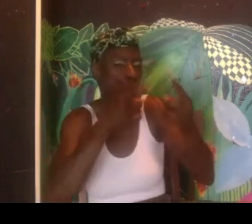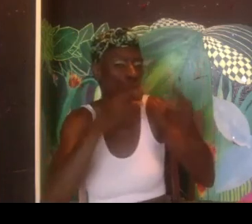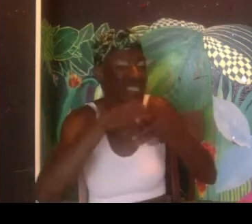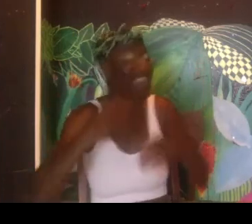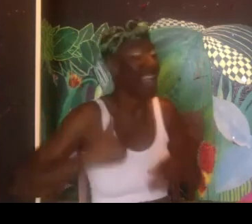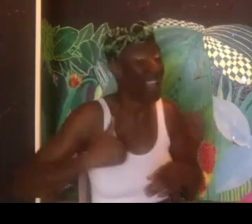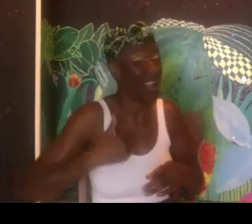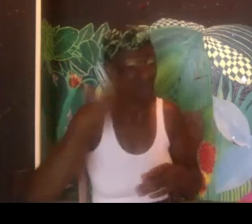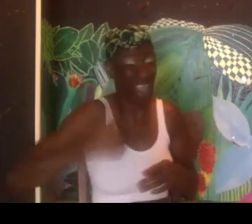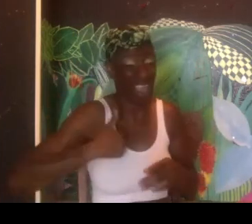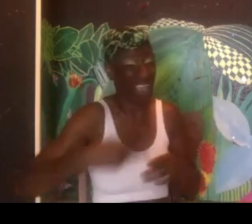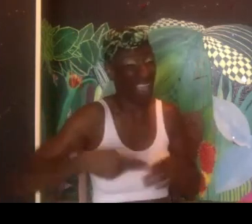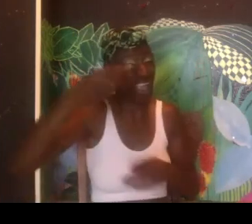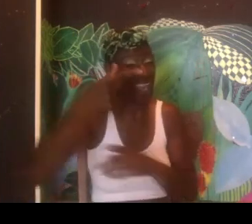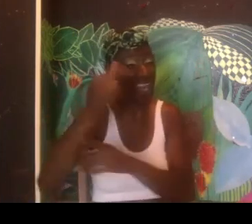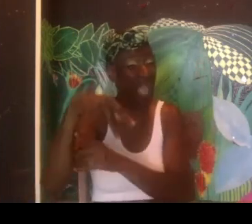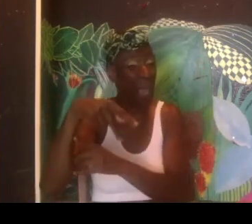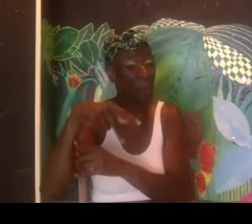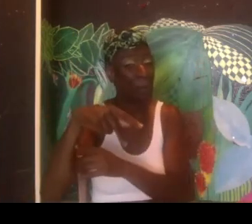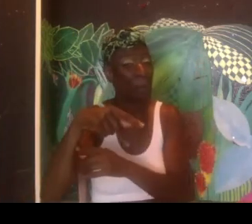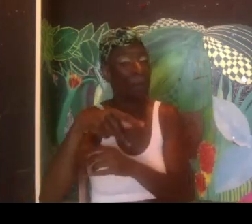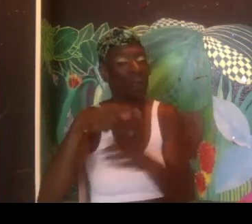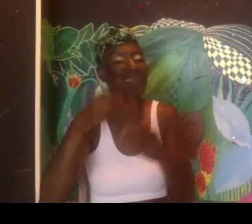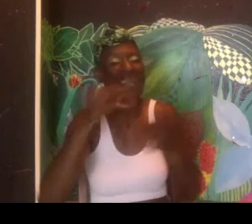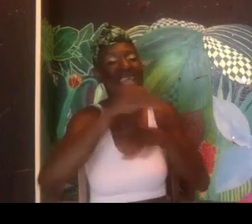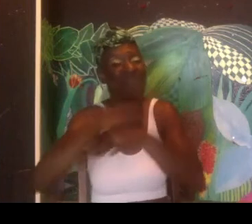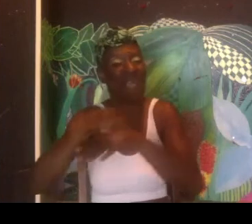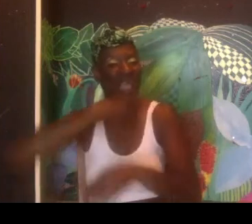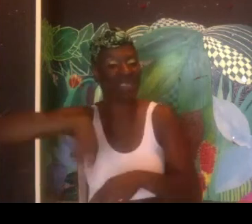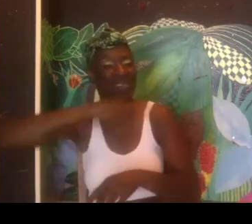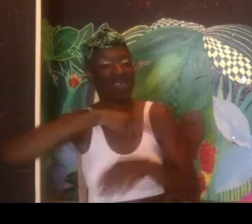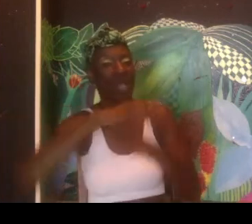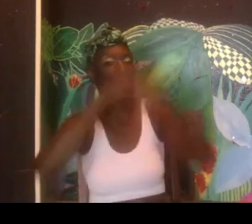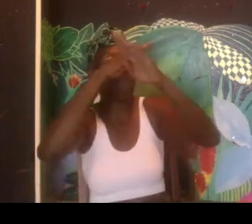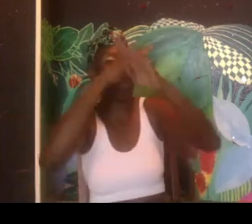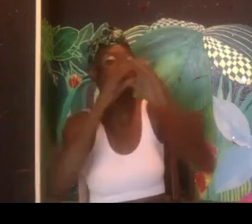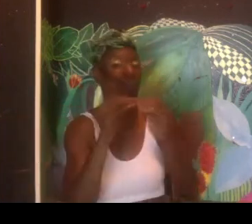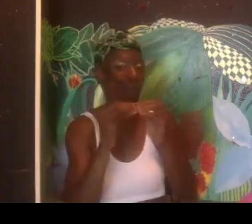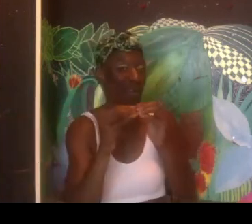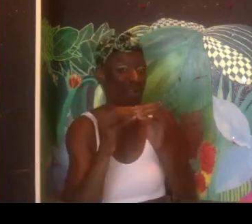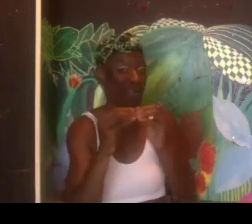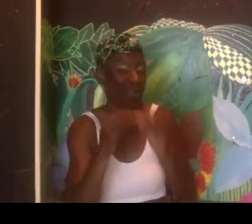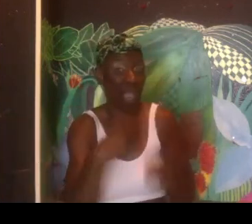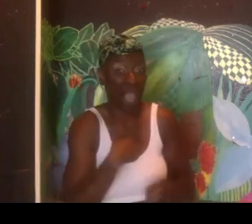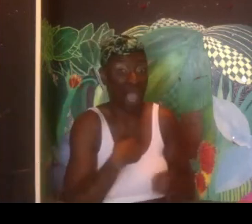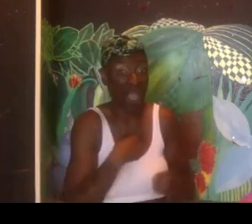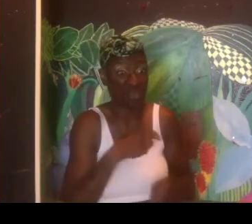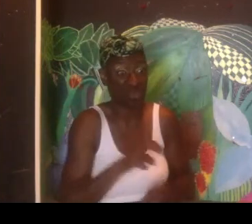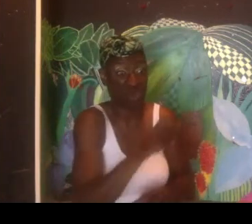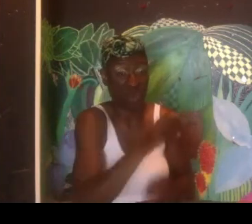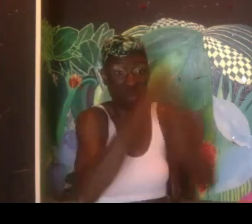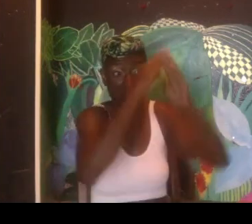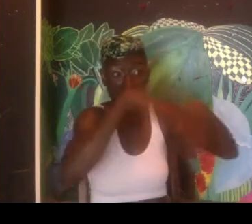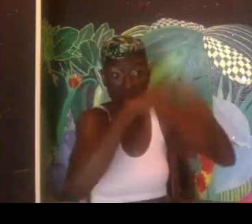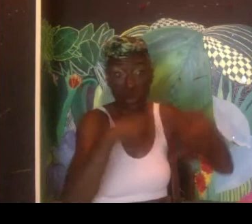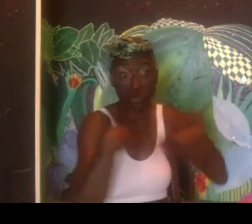success of other artists of color in Canada. Because it is a massive, a massive gap. And